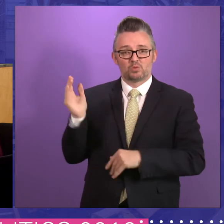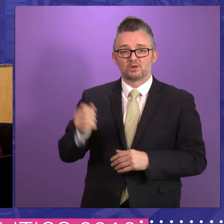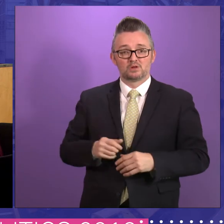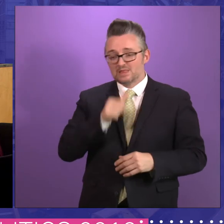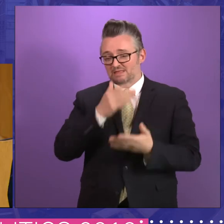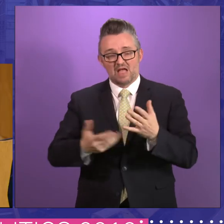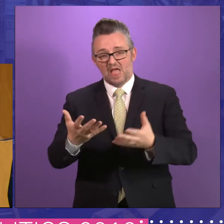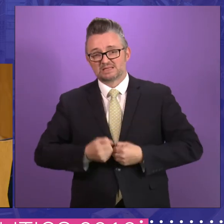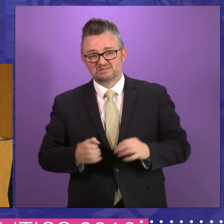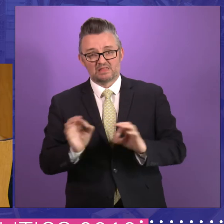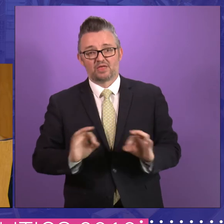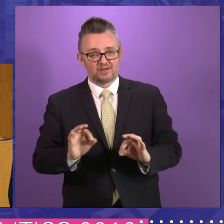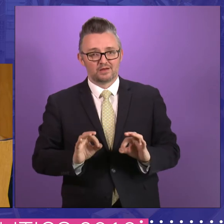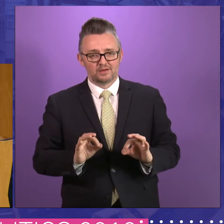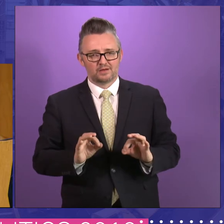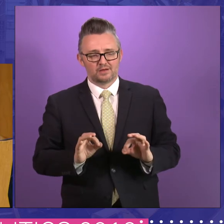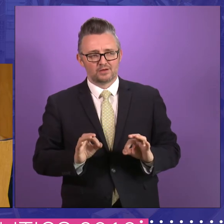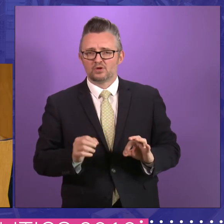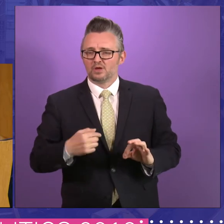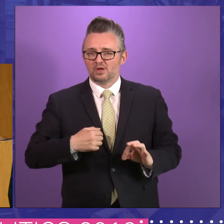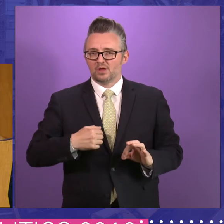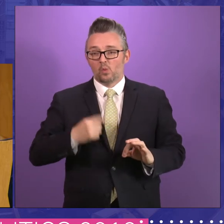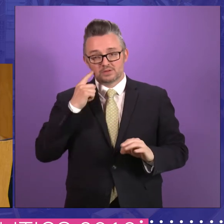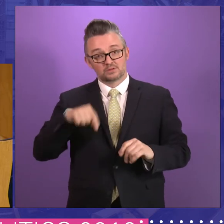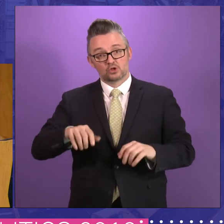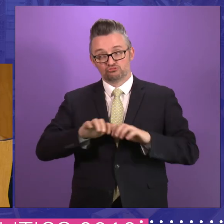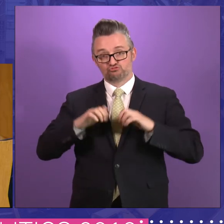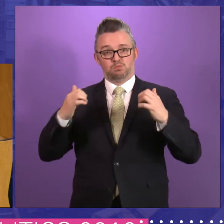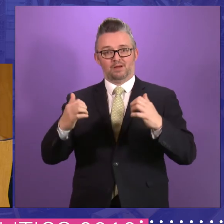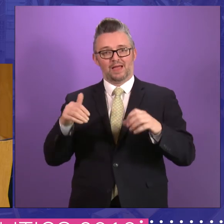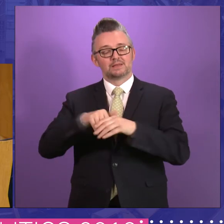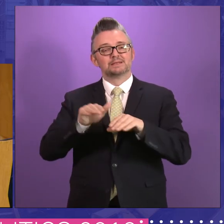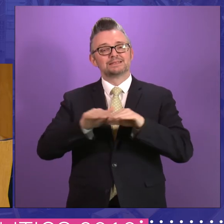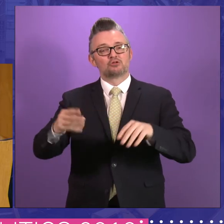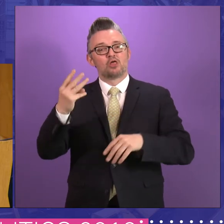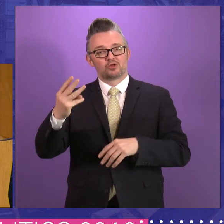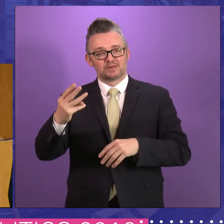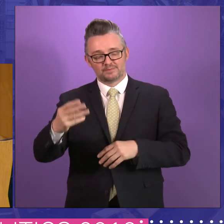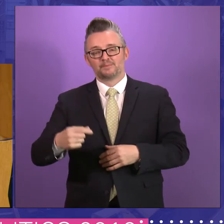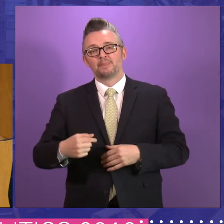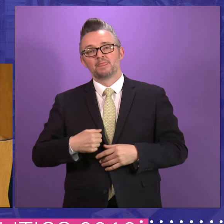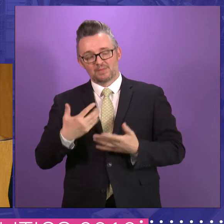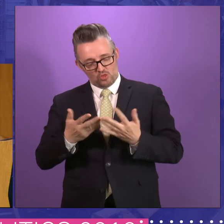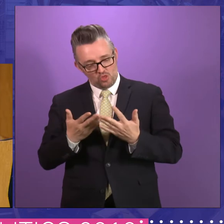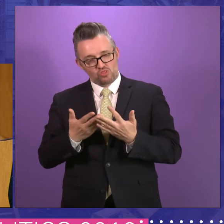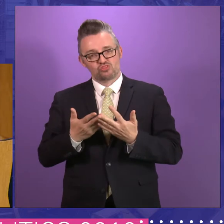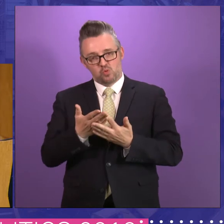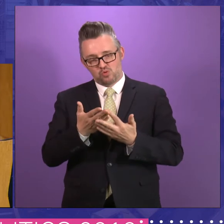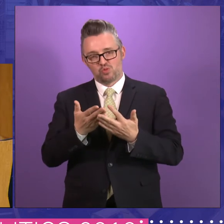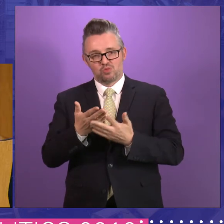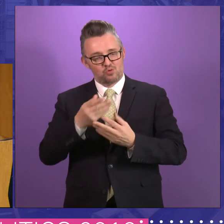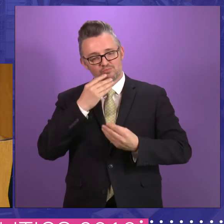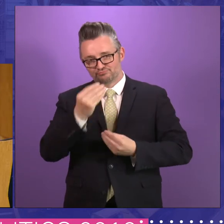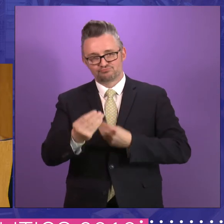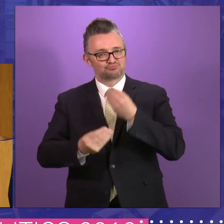accepted, not at all. So we came to stage three in the chamber, and I had been going through all of the